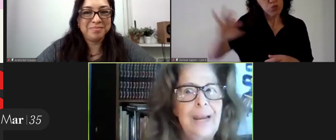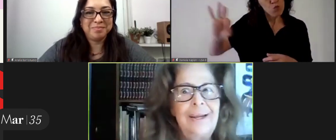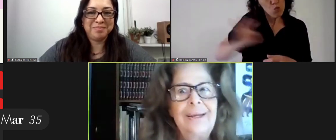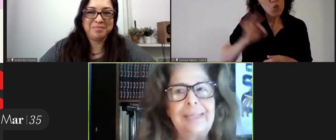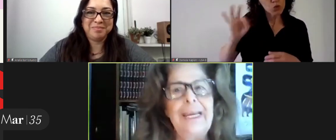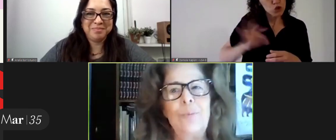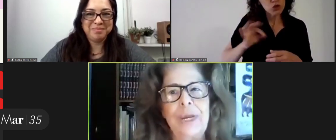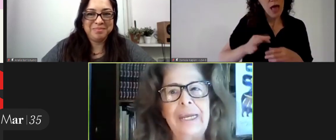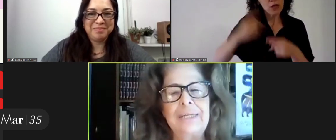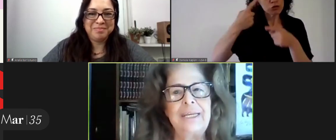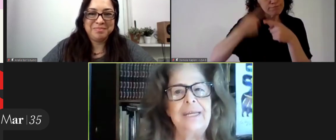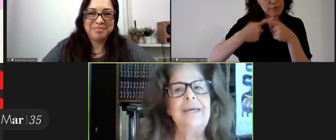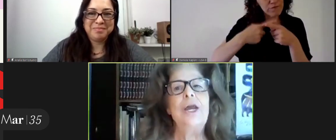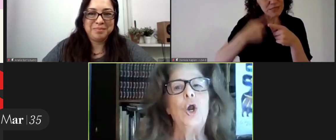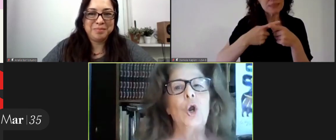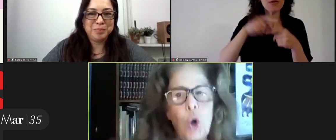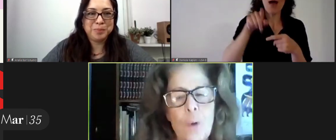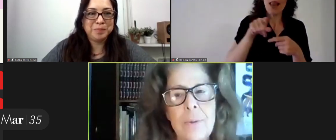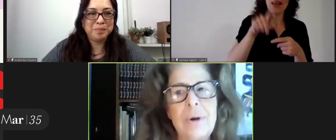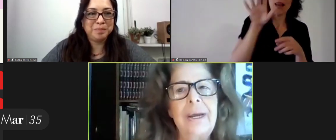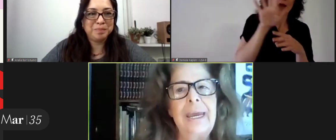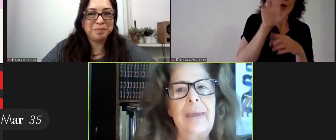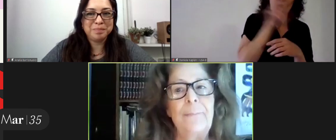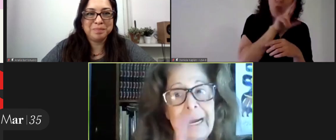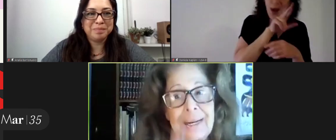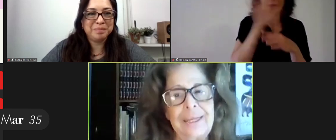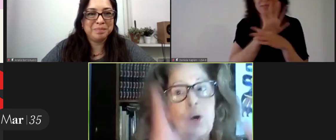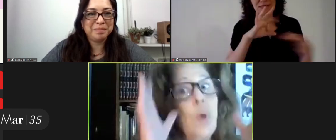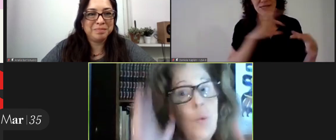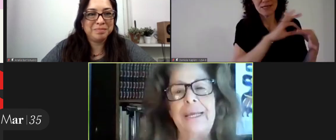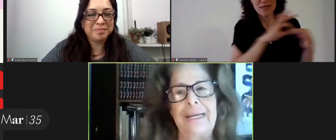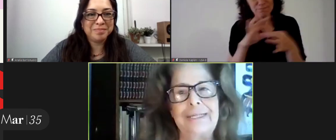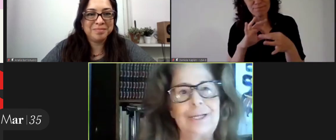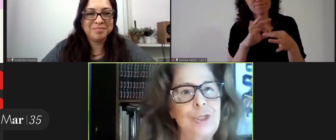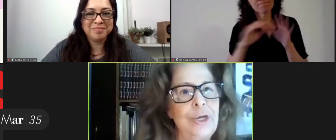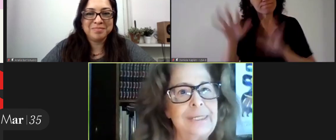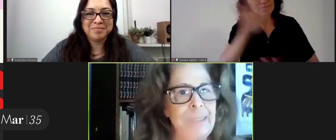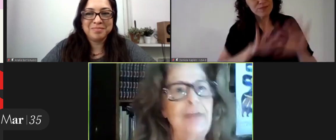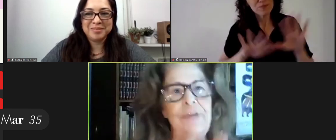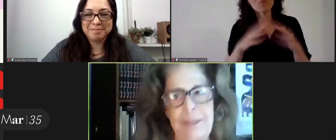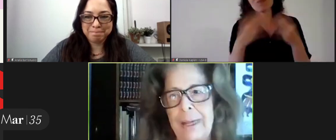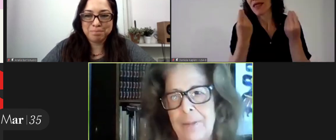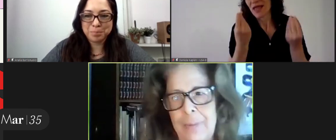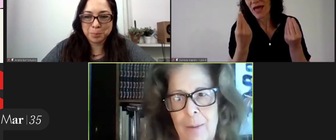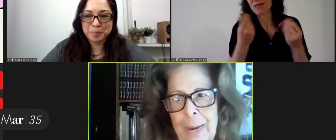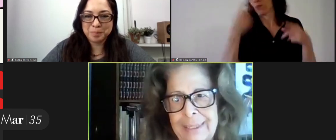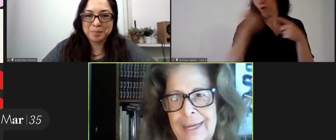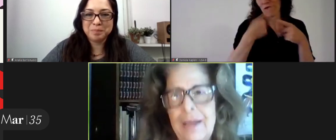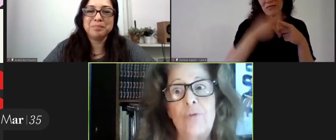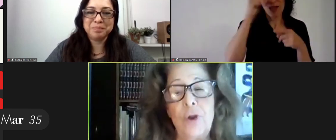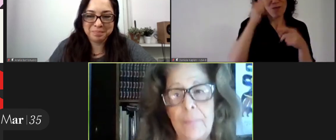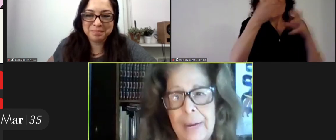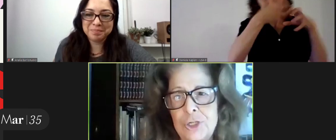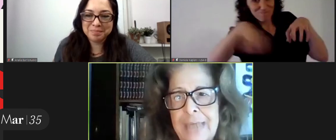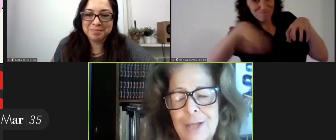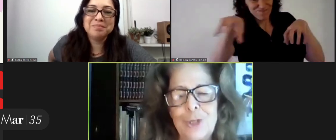years we carried out at the festival of women and cinema as a part as one of the sections within the mar